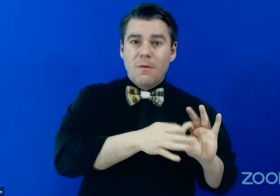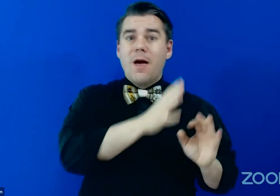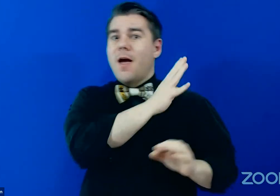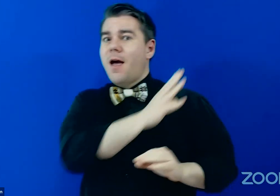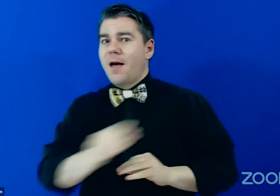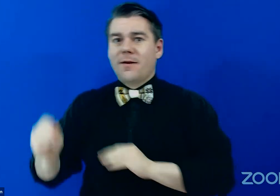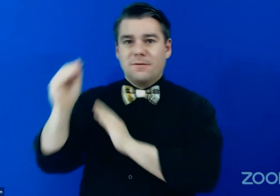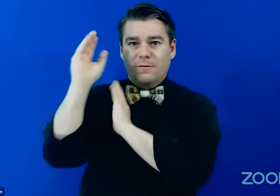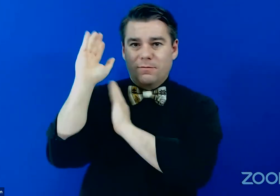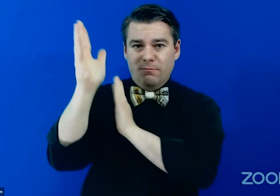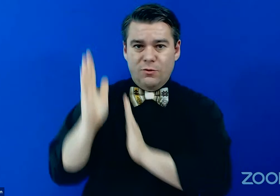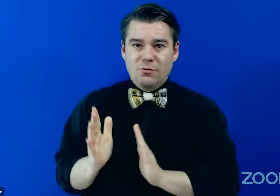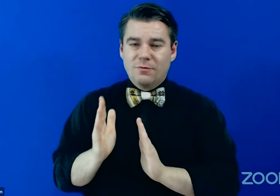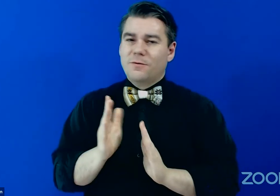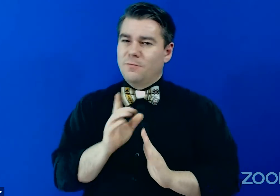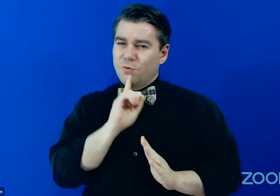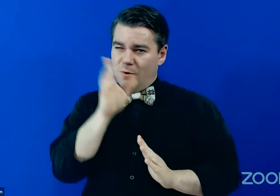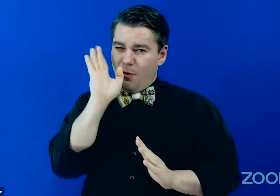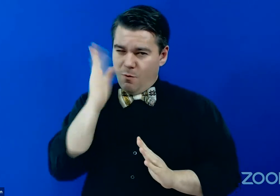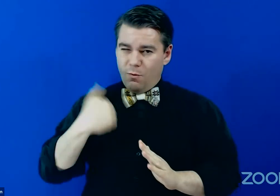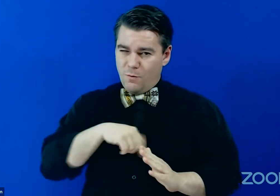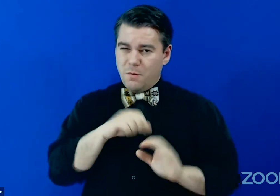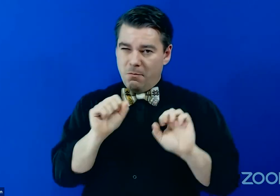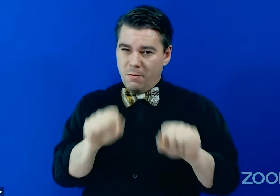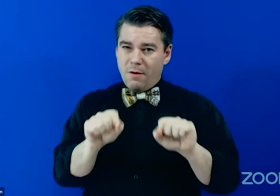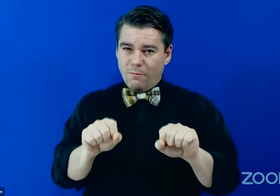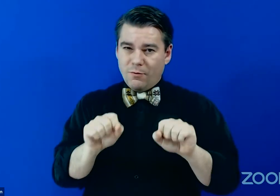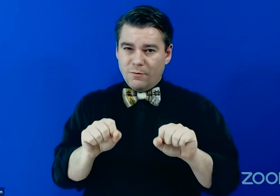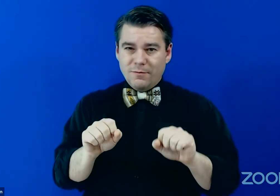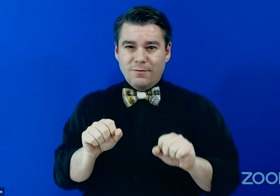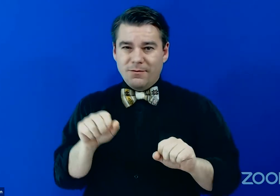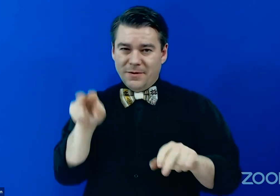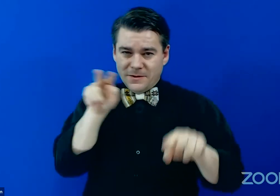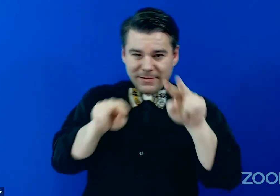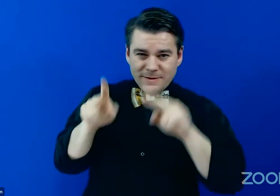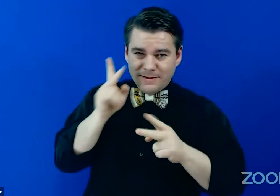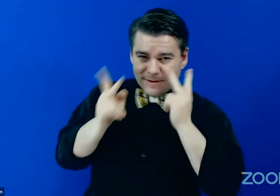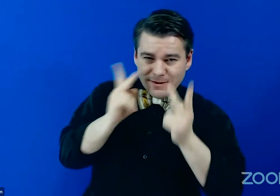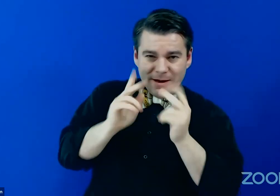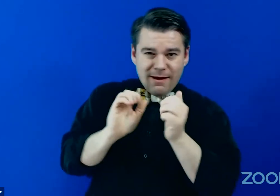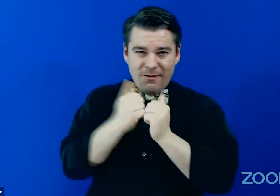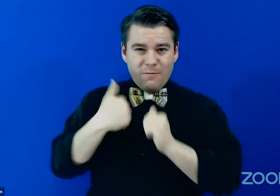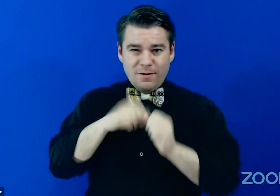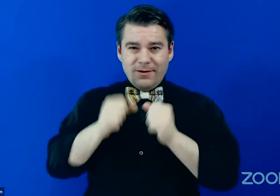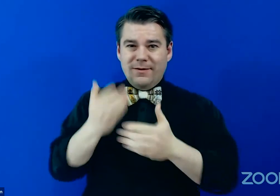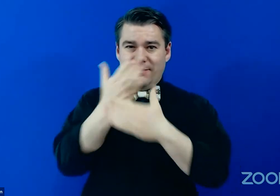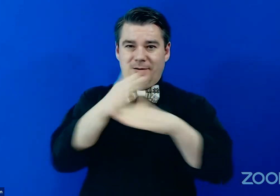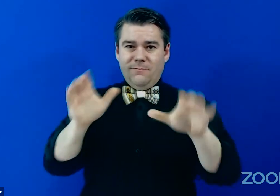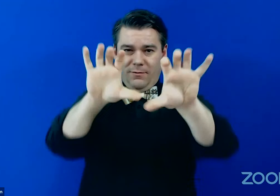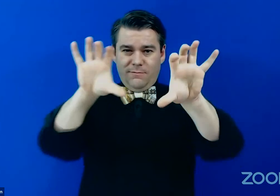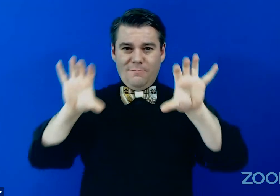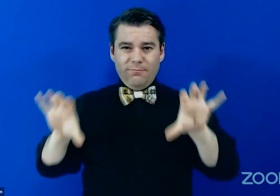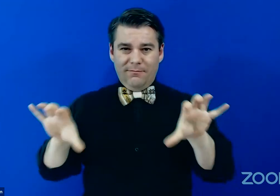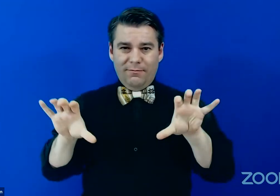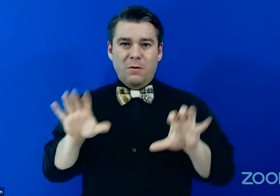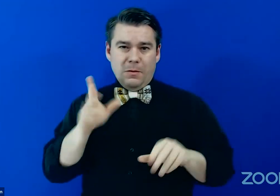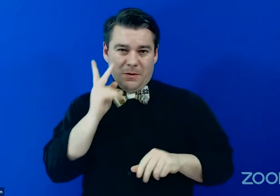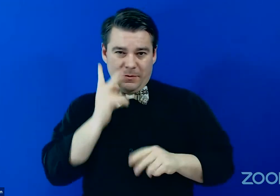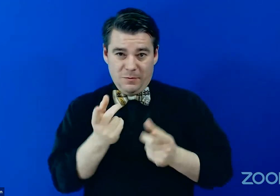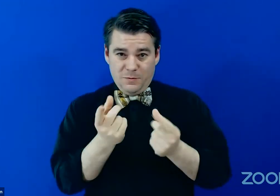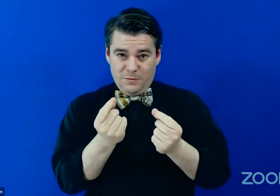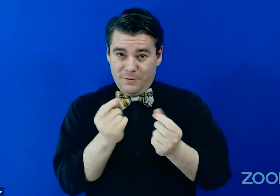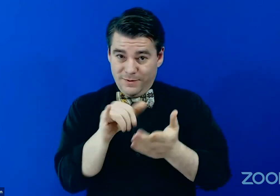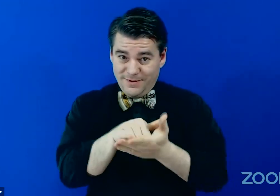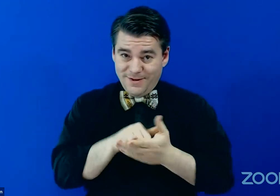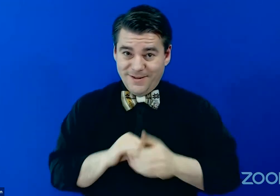and the speakers. And so I'm sure that we'll be able to take a look at how we can, um, kind of split the screen a little bit. So we'll, we'll see what we can do